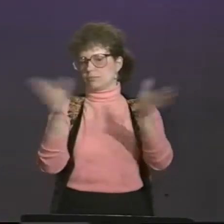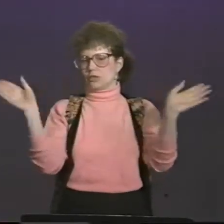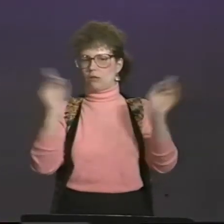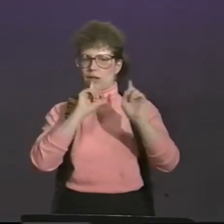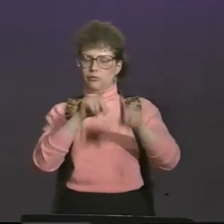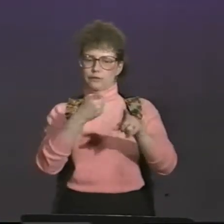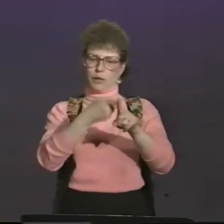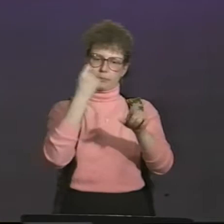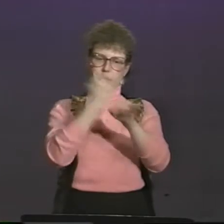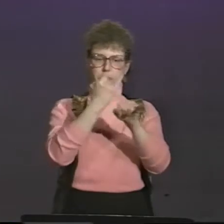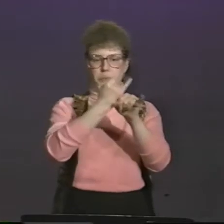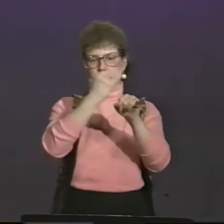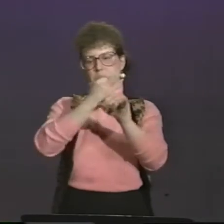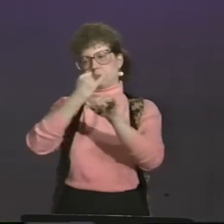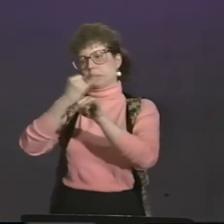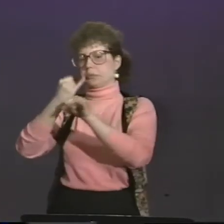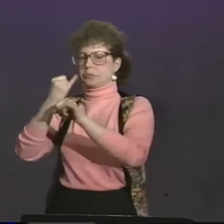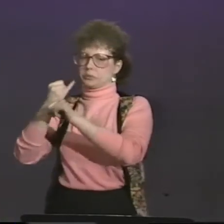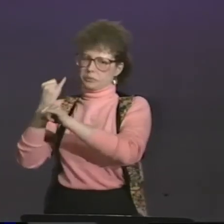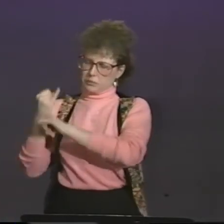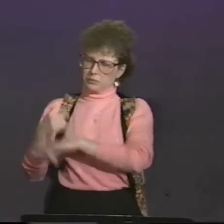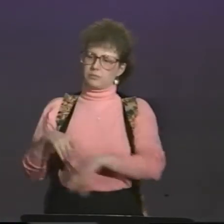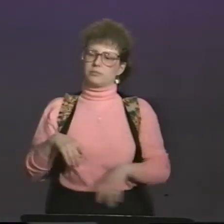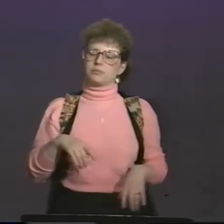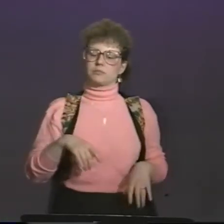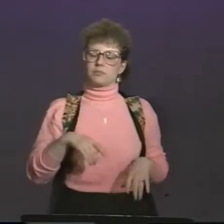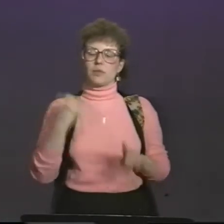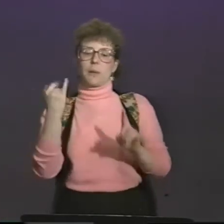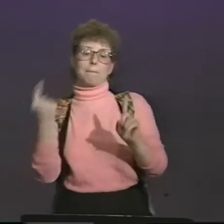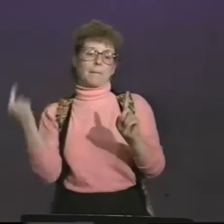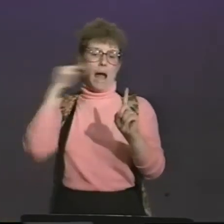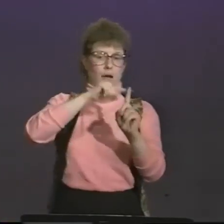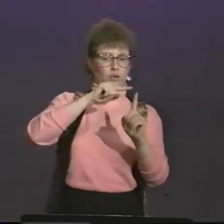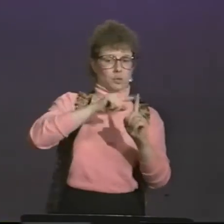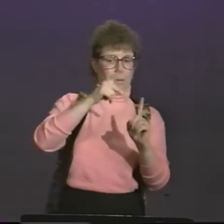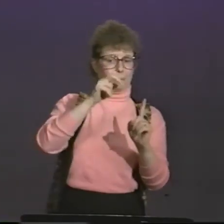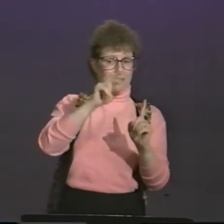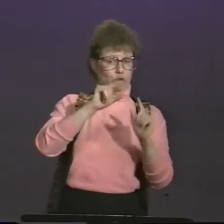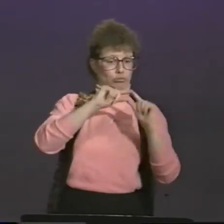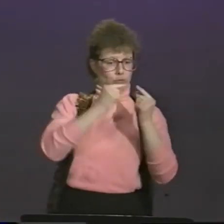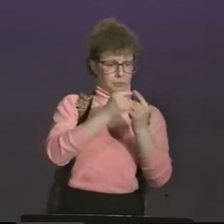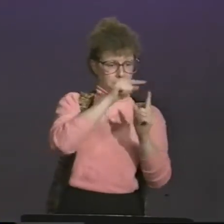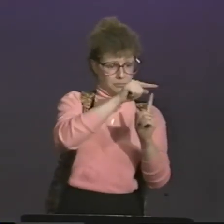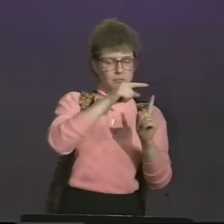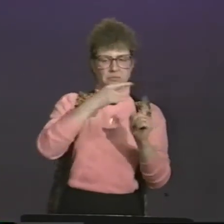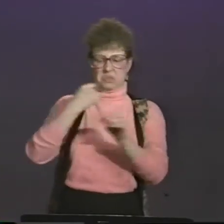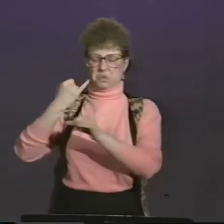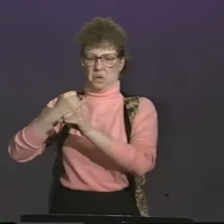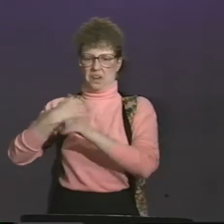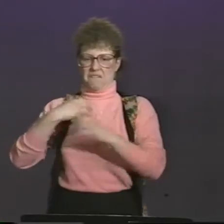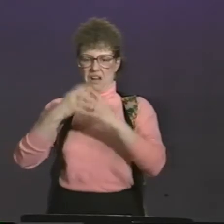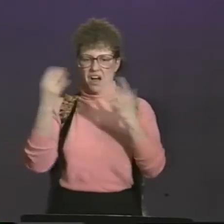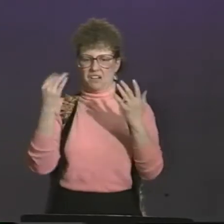school, the general response was residential school. Now going back to peer group,